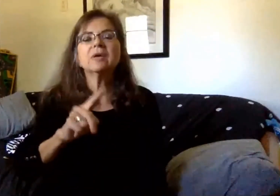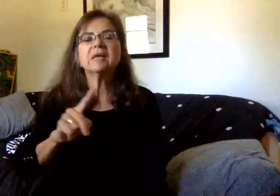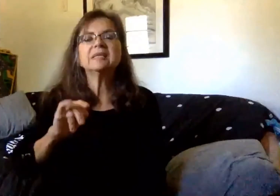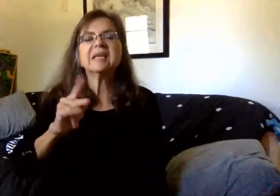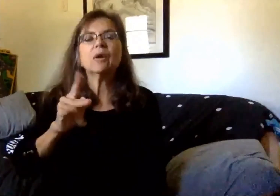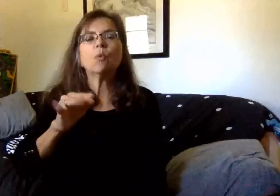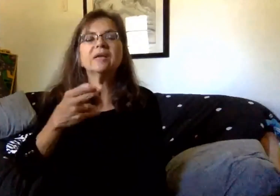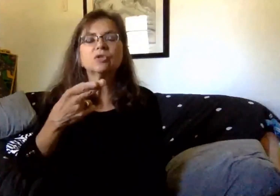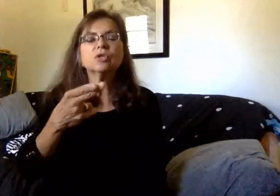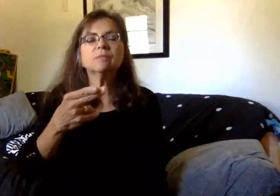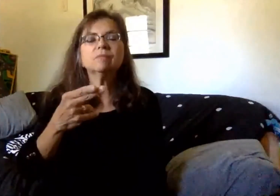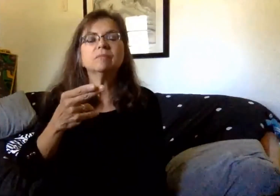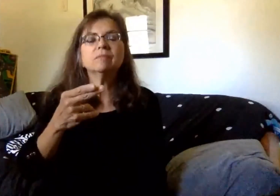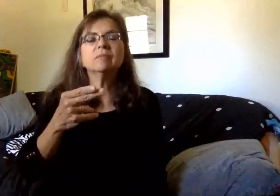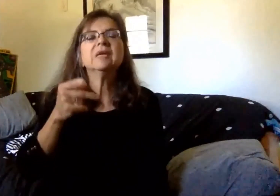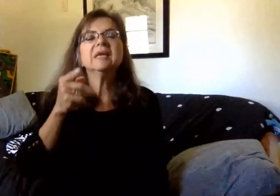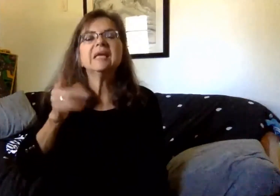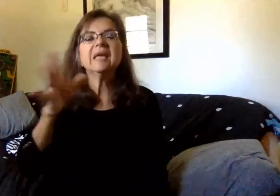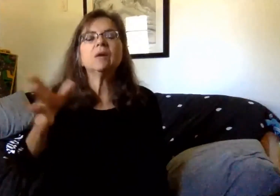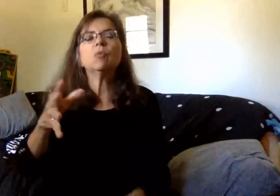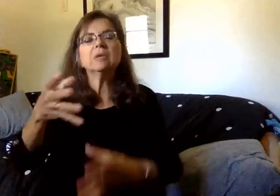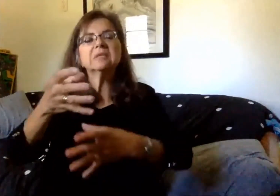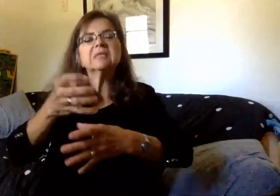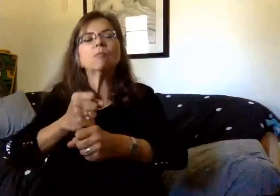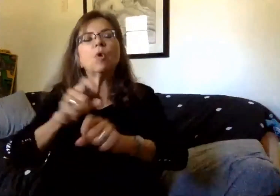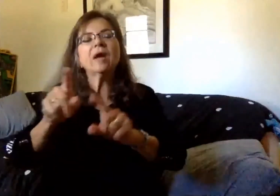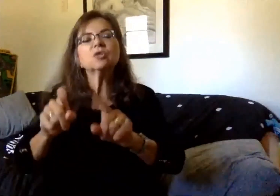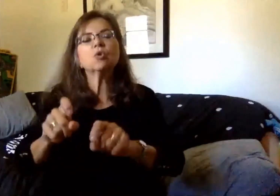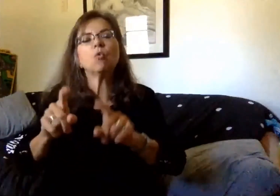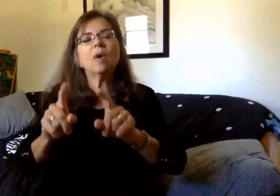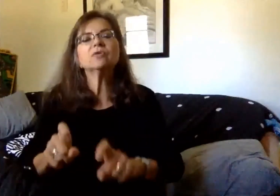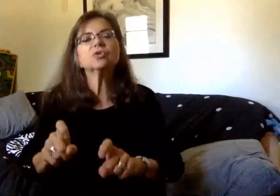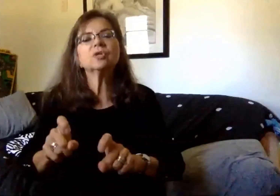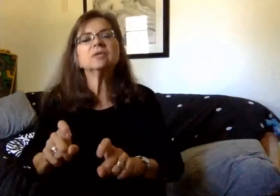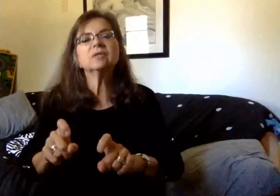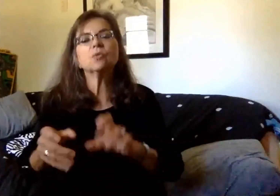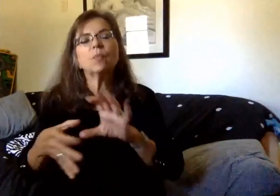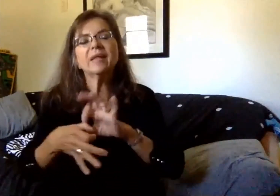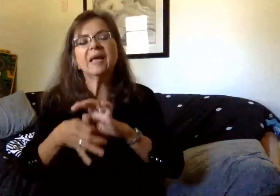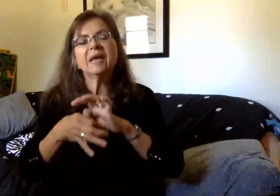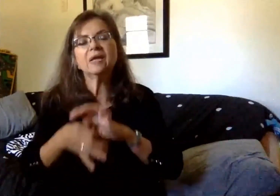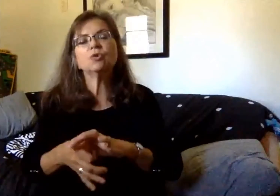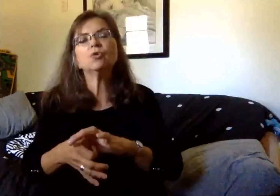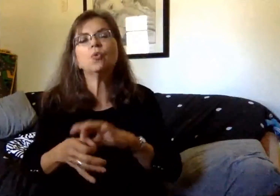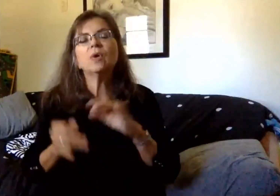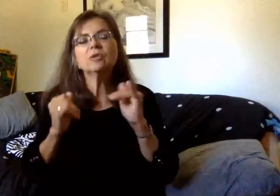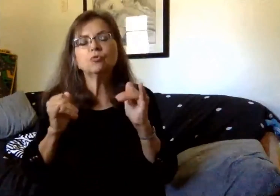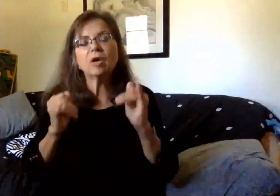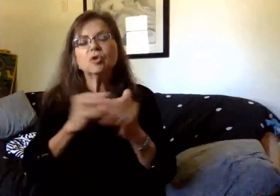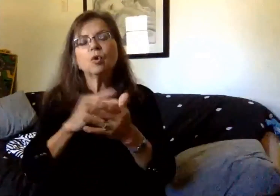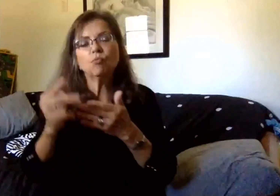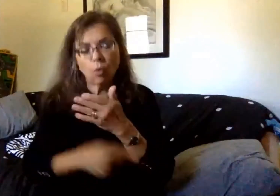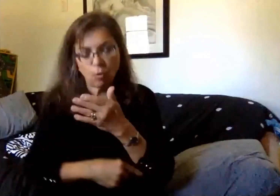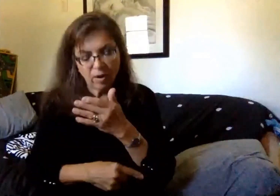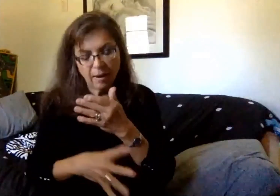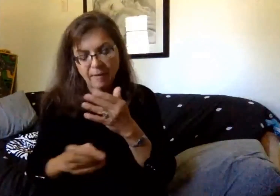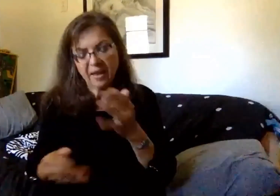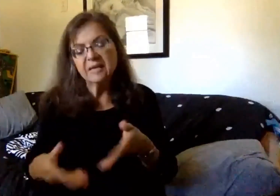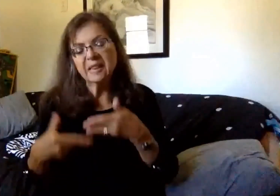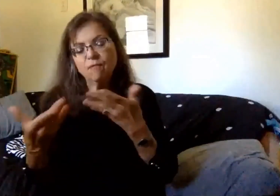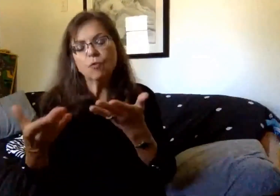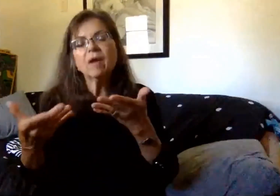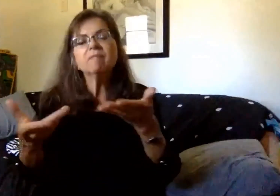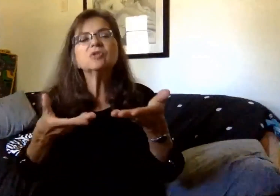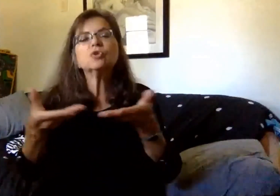instruction, he will provide a summary of the questions asked that were related to our instructional program and the delivery of services